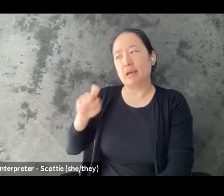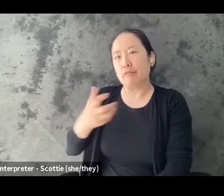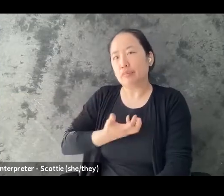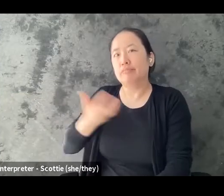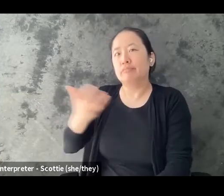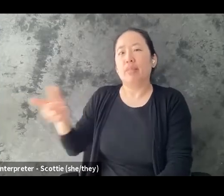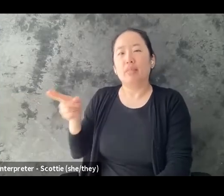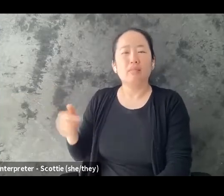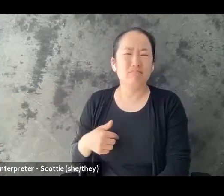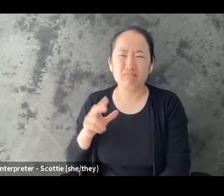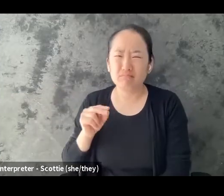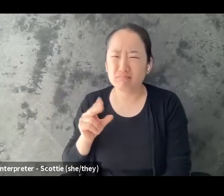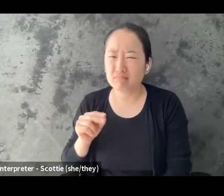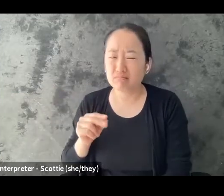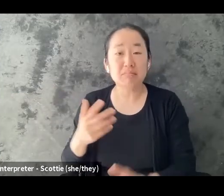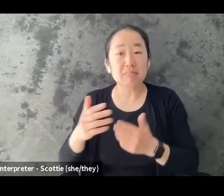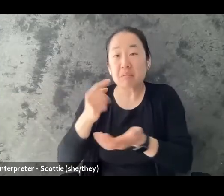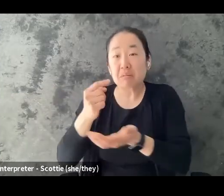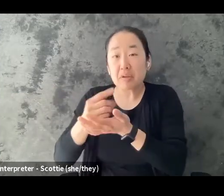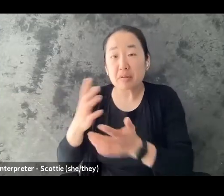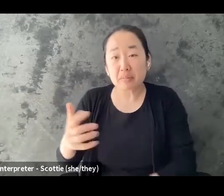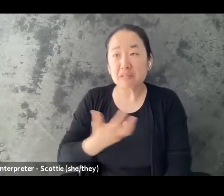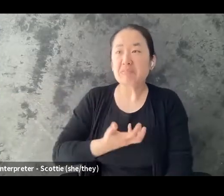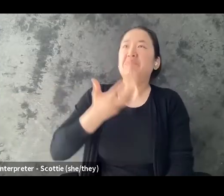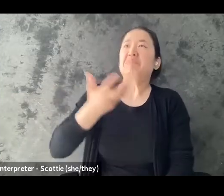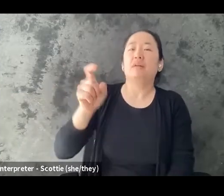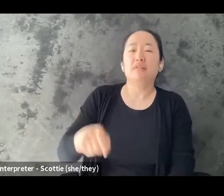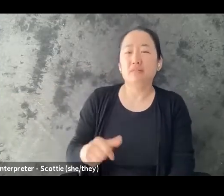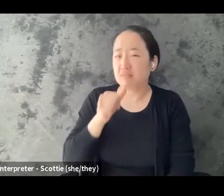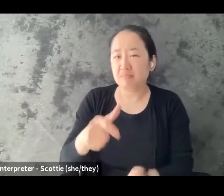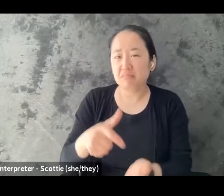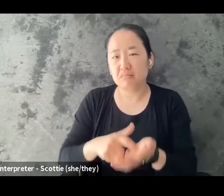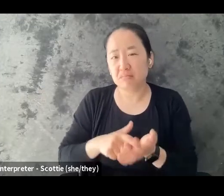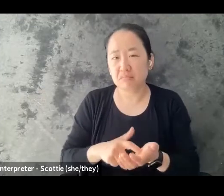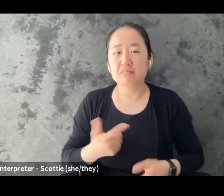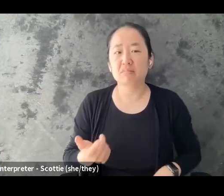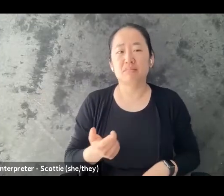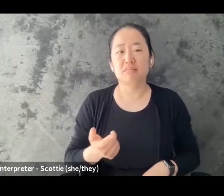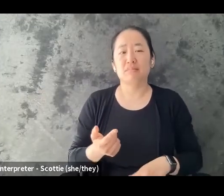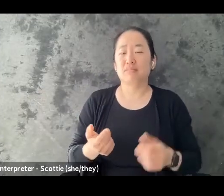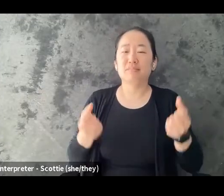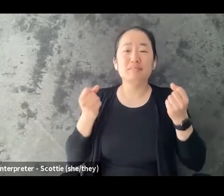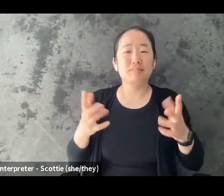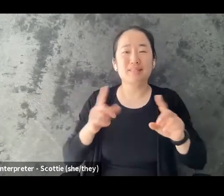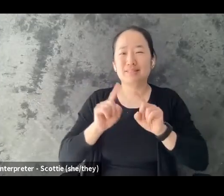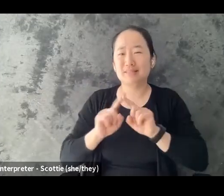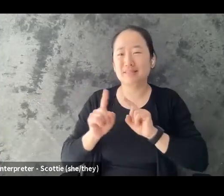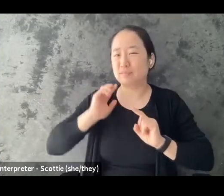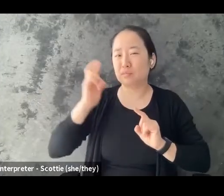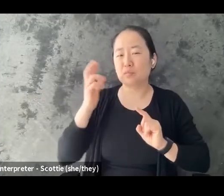anyone you don't have to, you're not obligated to share, right? So there's a lot of different reasons why someone would choose not to share their experiences.